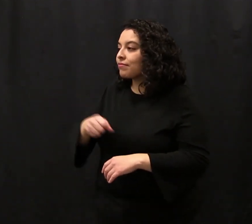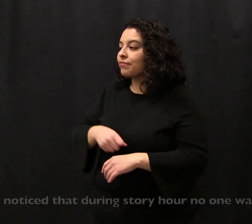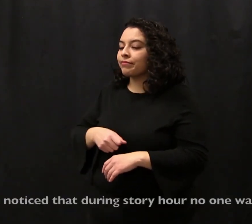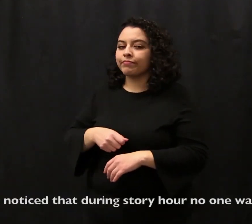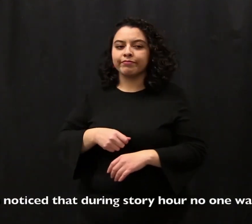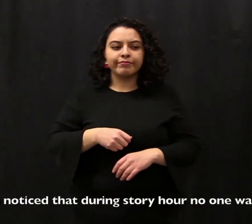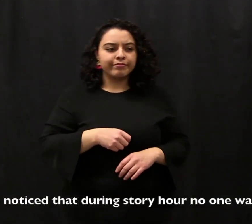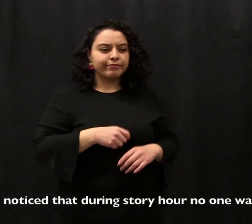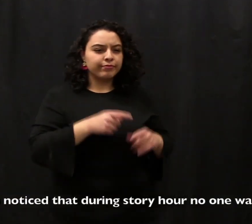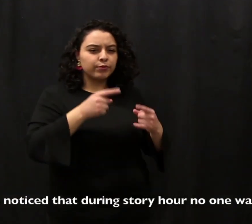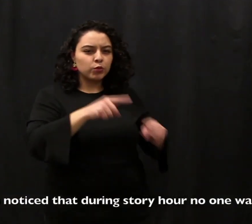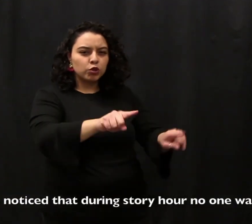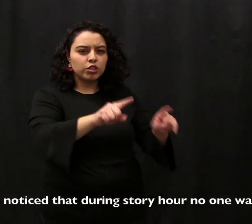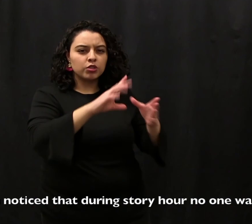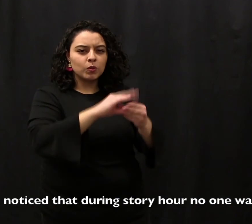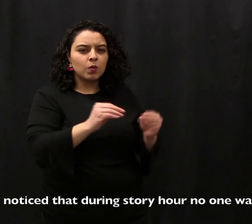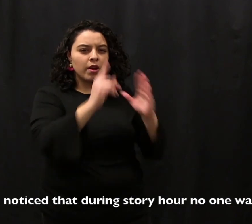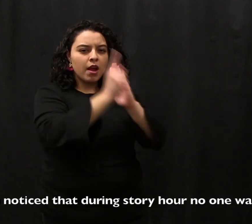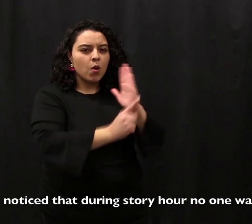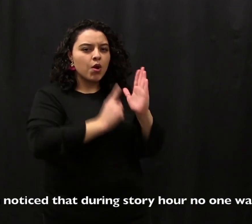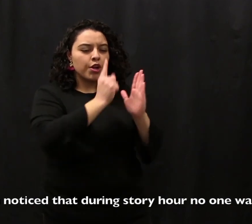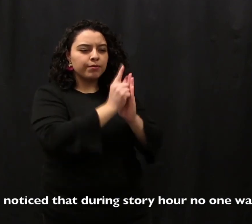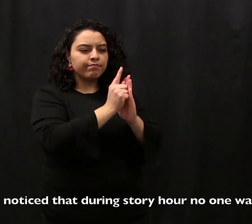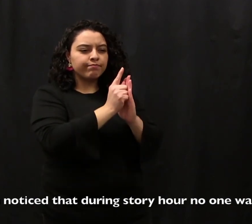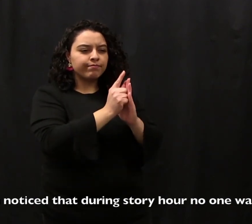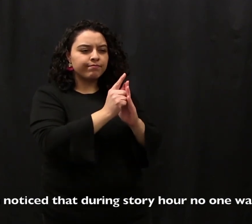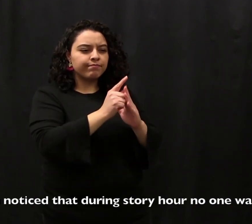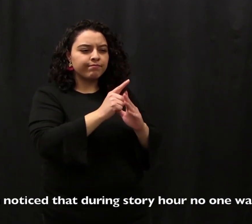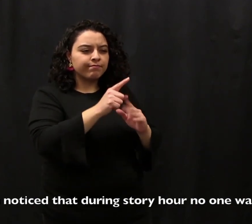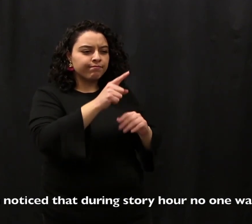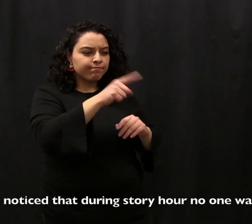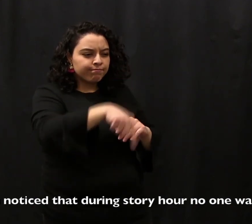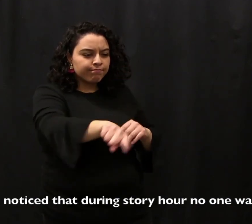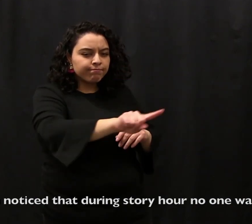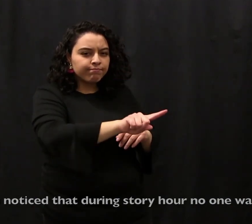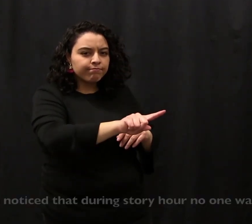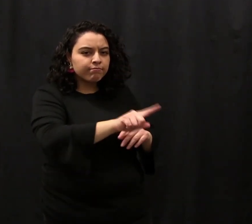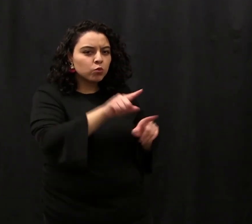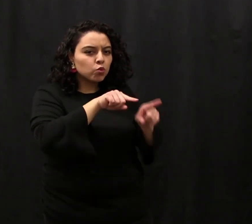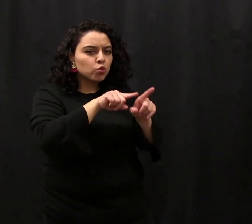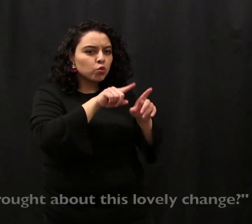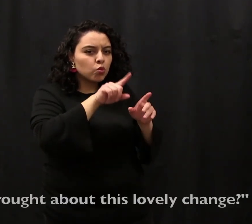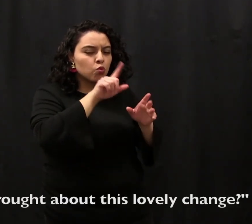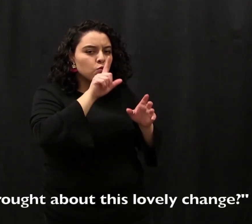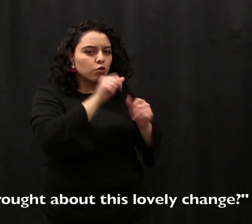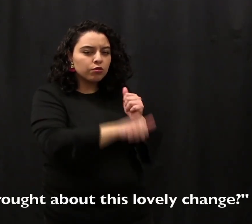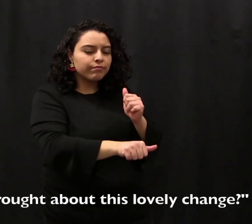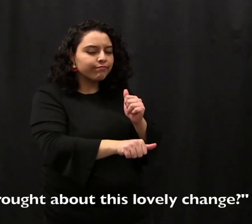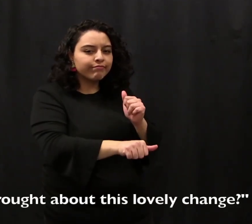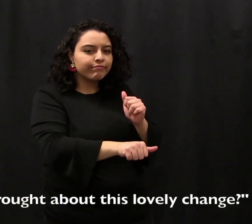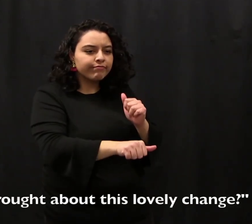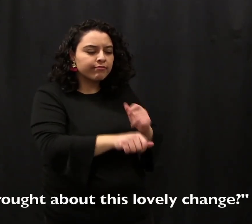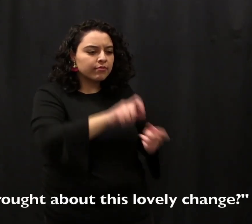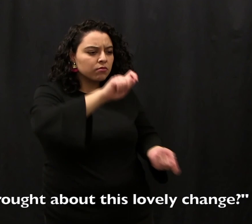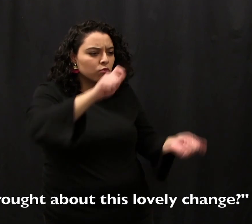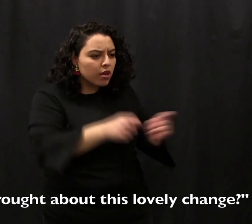Miss Nelson noticed that during story hour, no one was rude or silly. What brought about this lovely change,